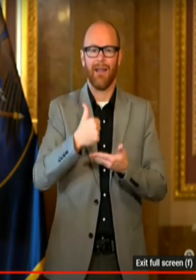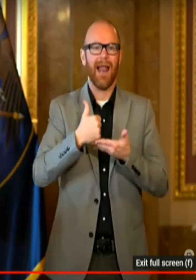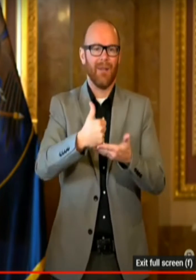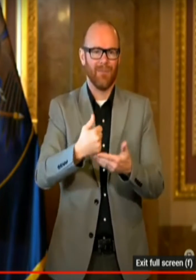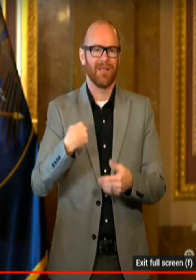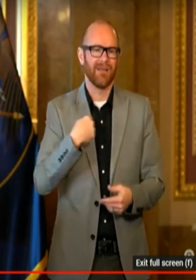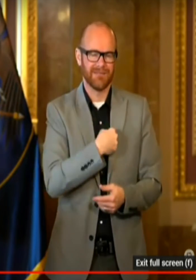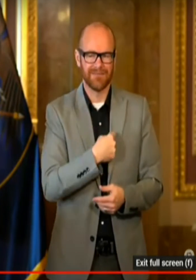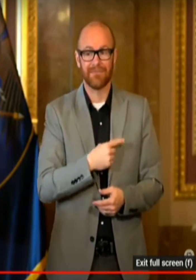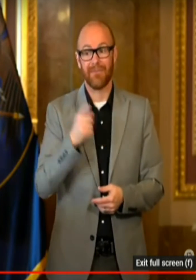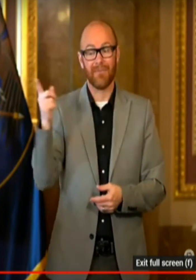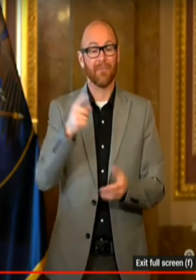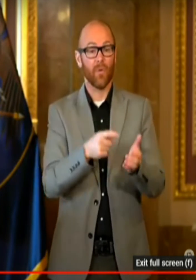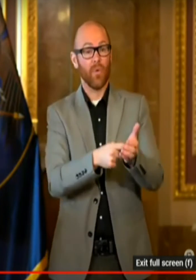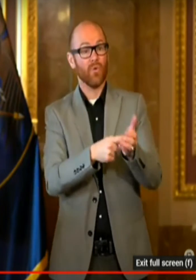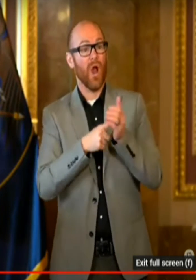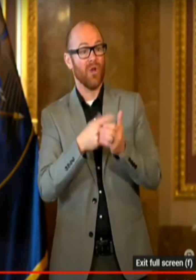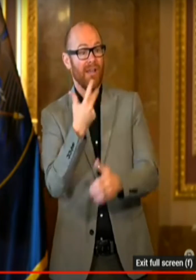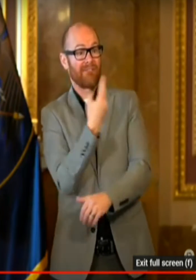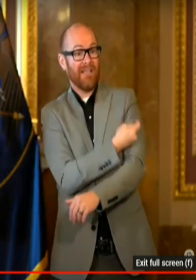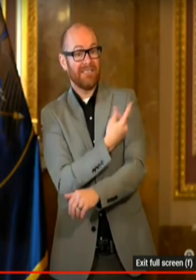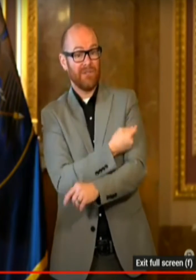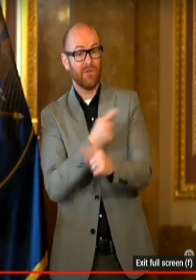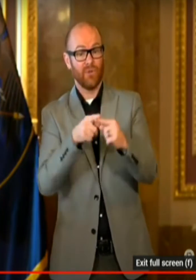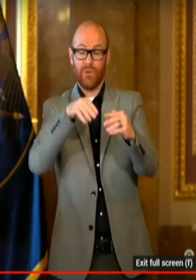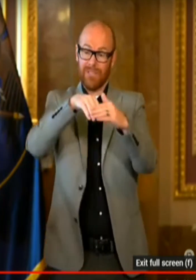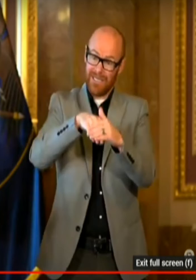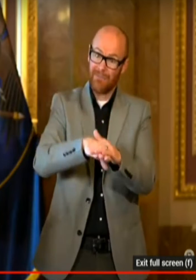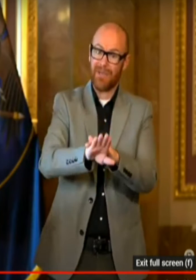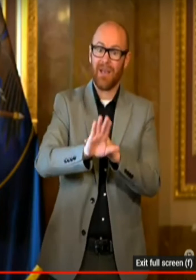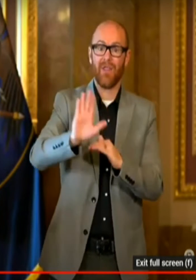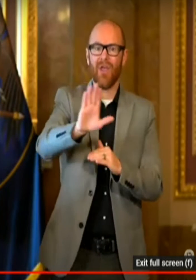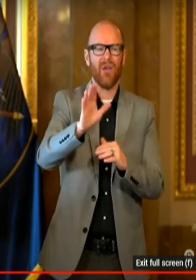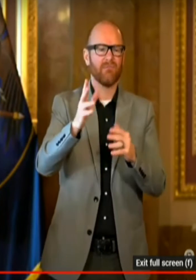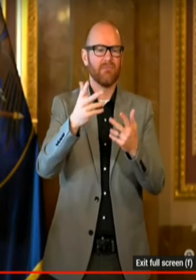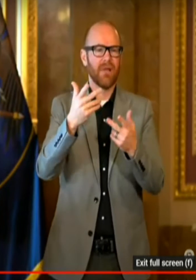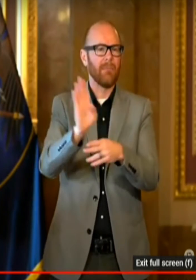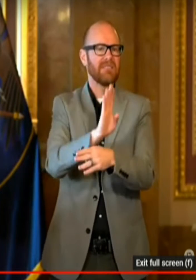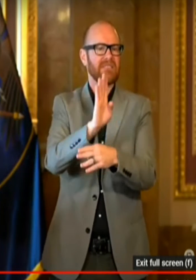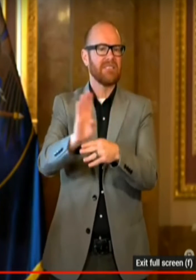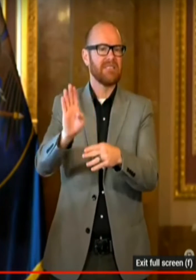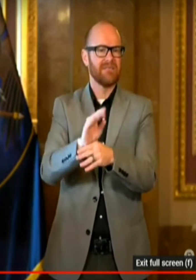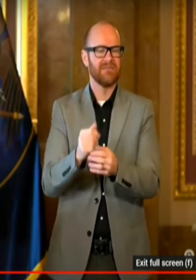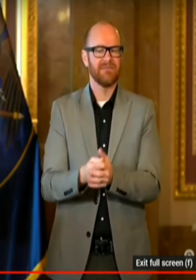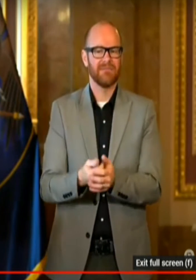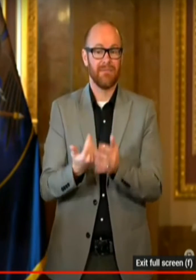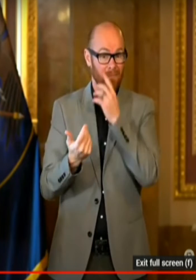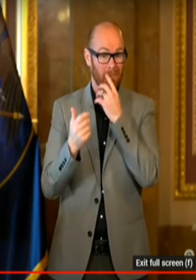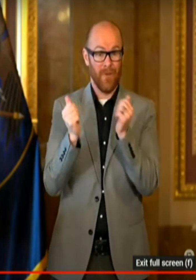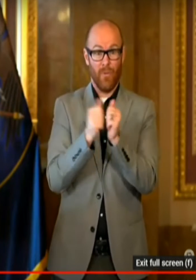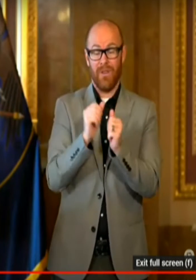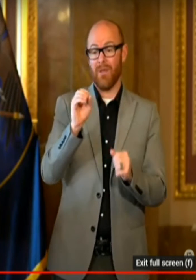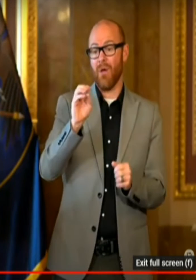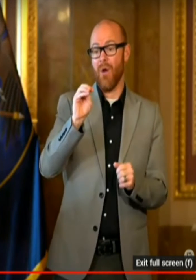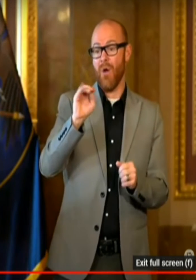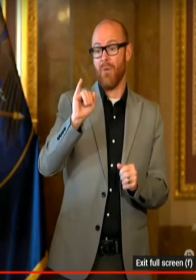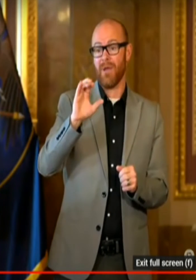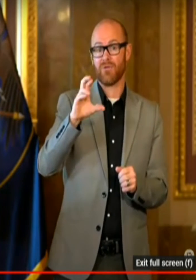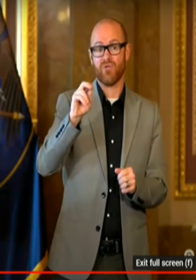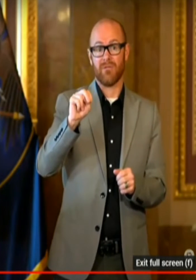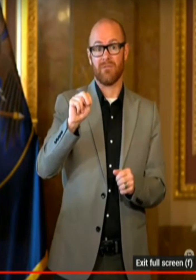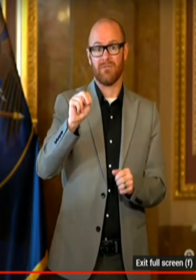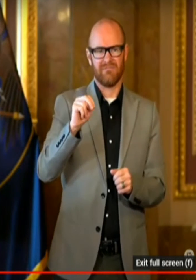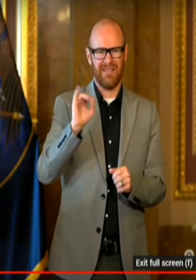requiring a vaccination to come into their place or their establishment. With Omicron especially, that had